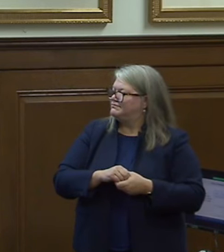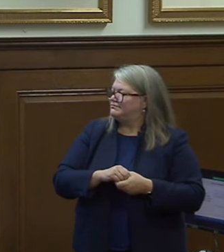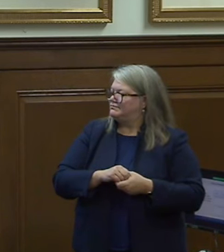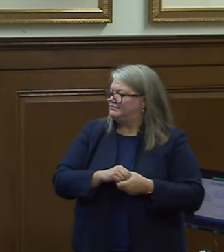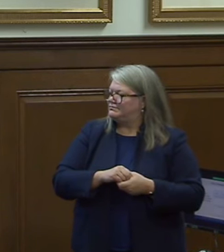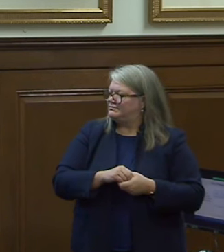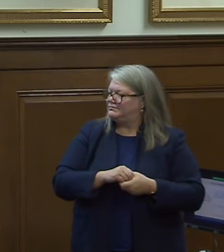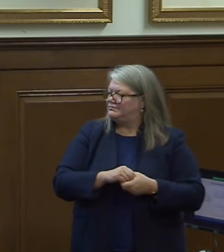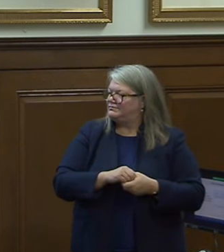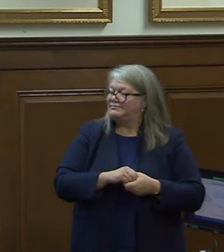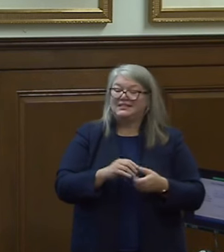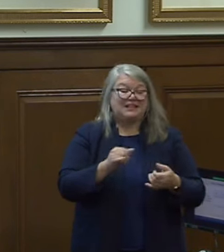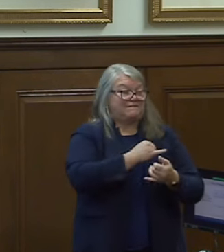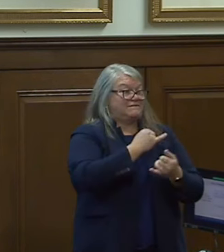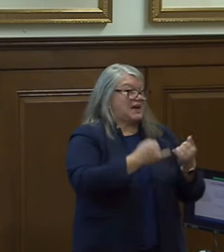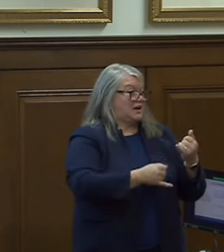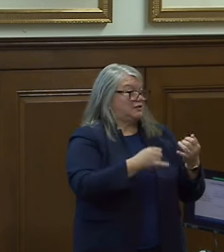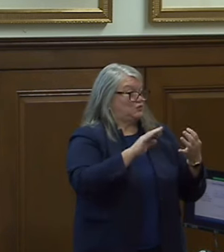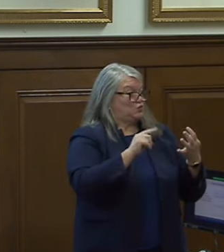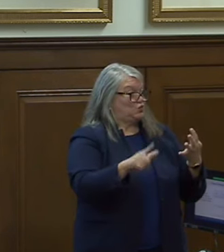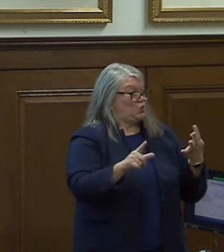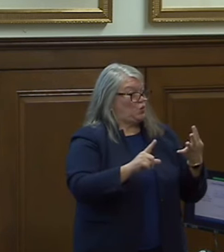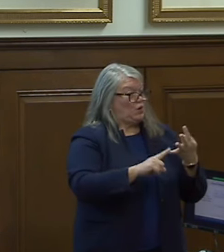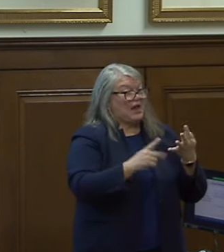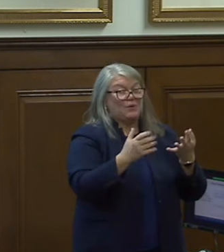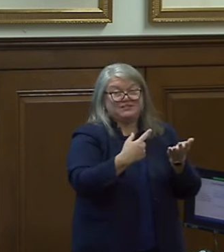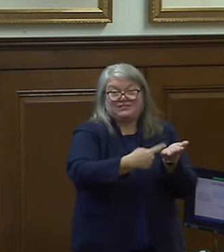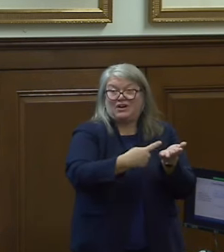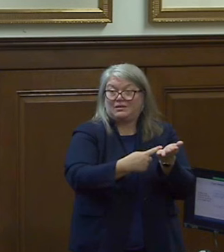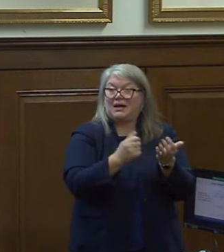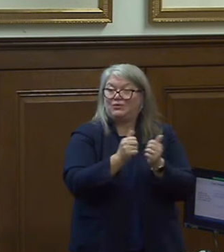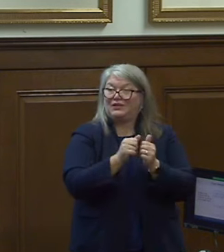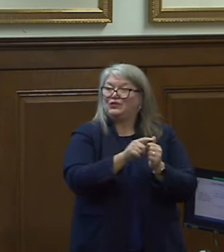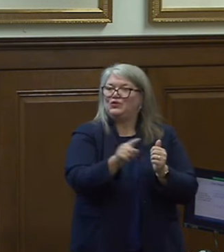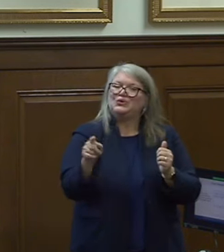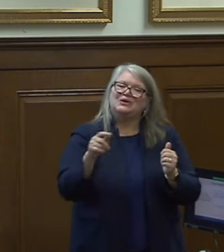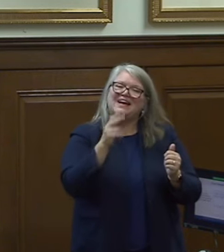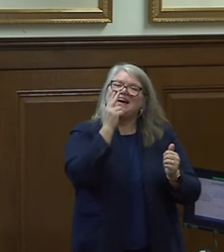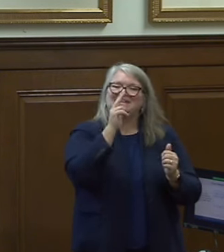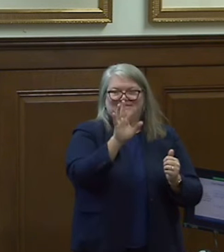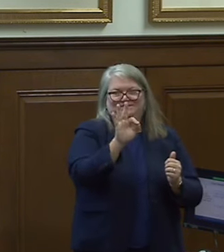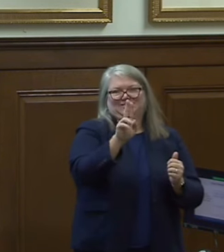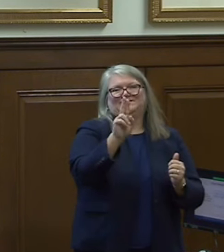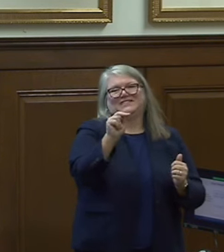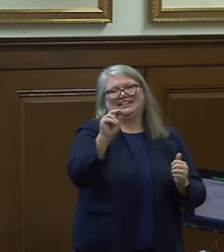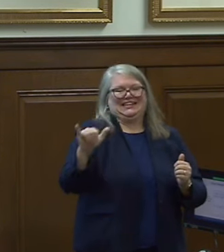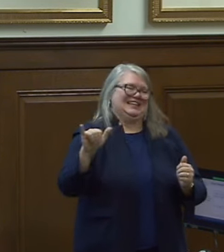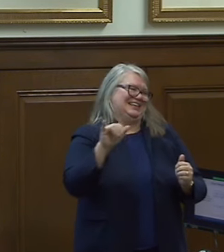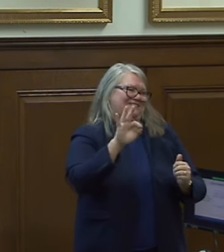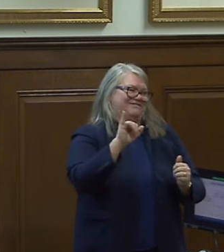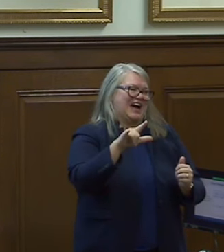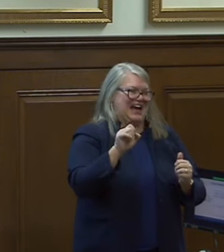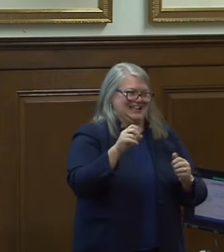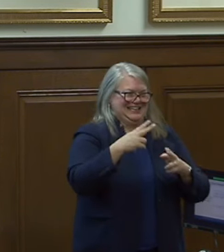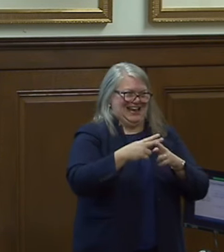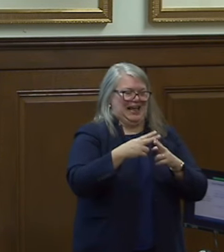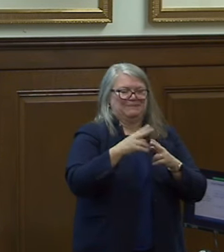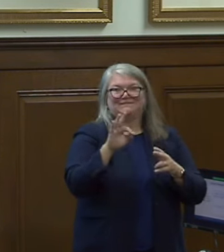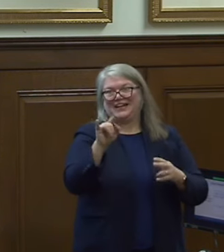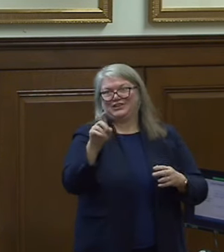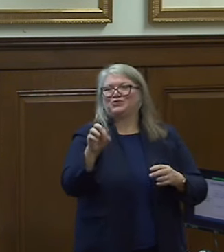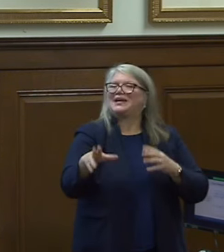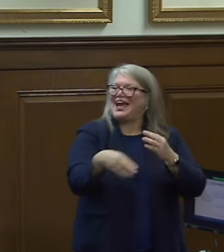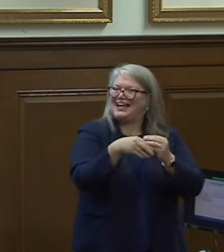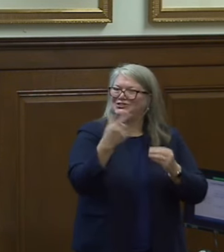the final tool that i would like to discuss is a funny file name finder and we added this to our get